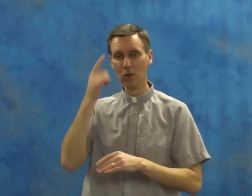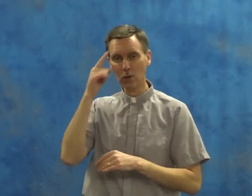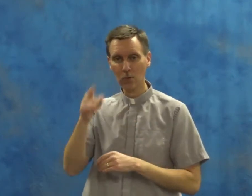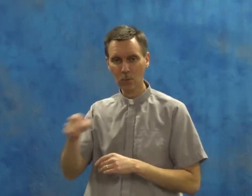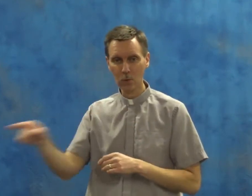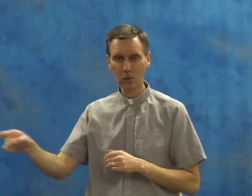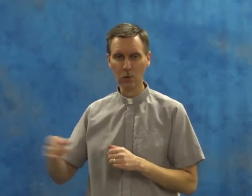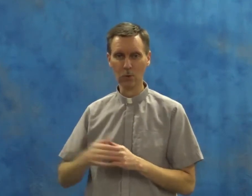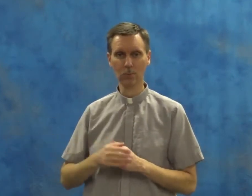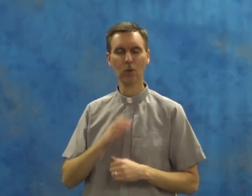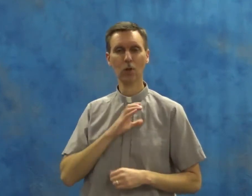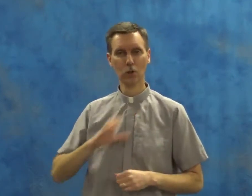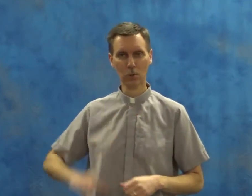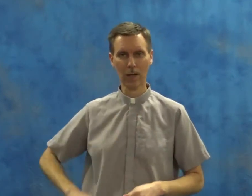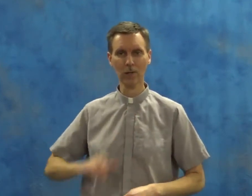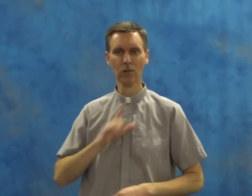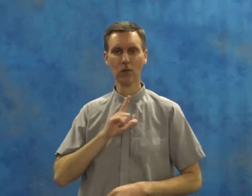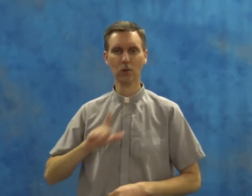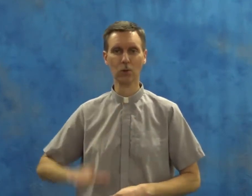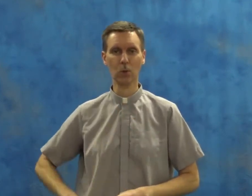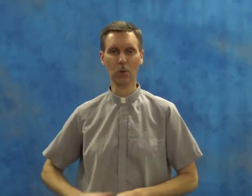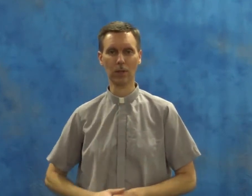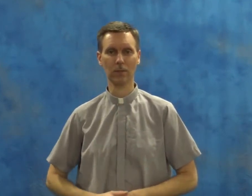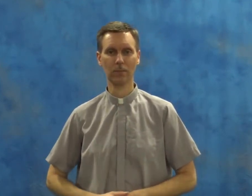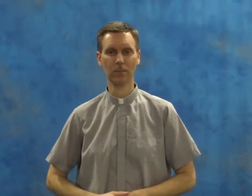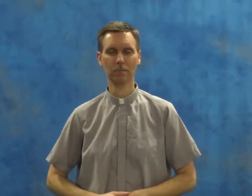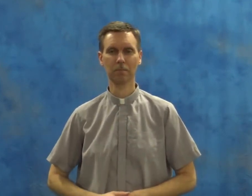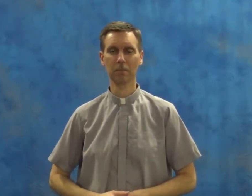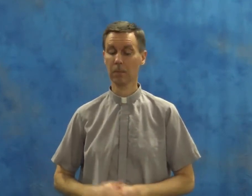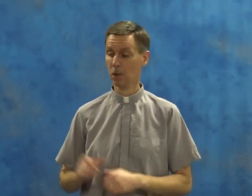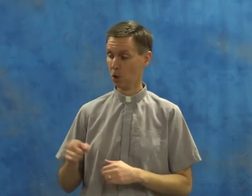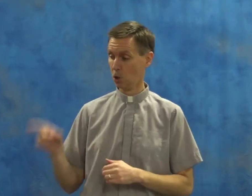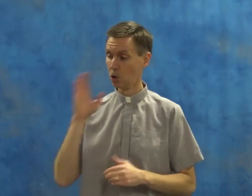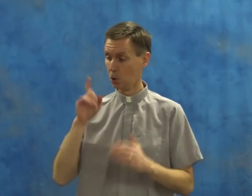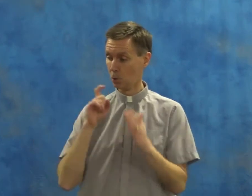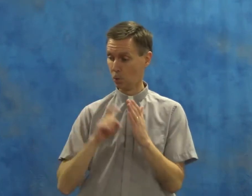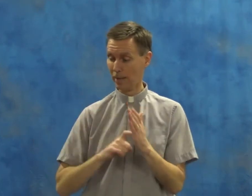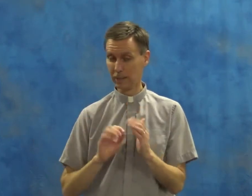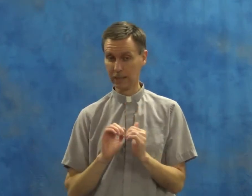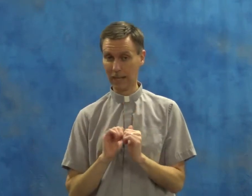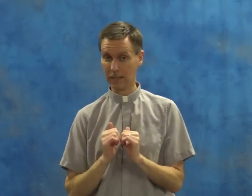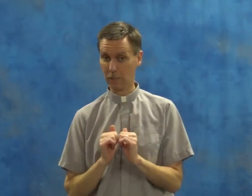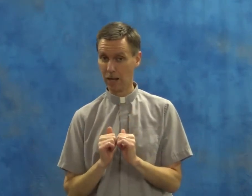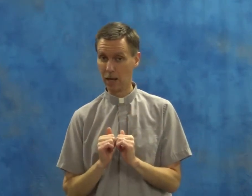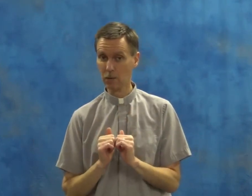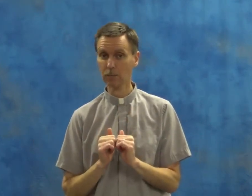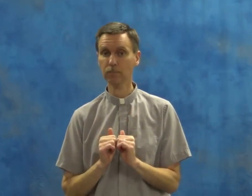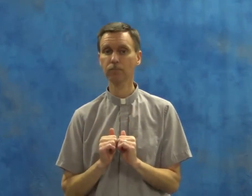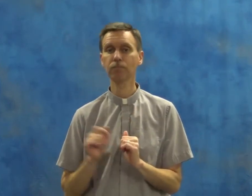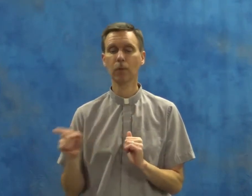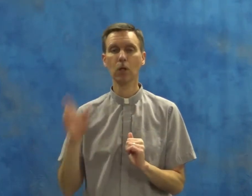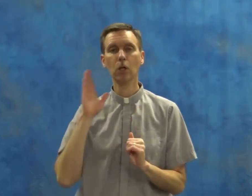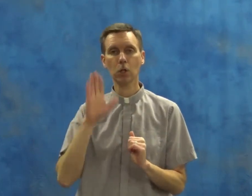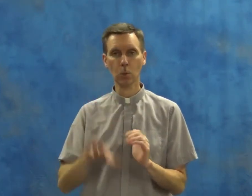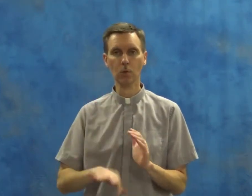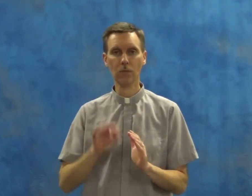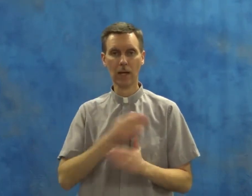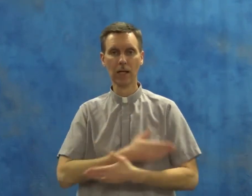for you, Christ the Lord. Therefore, you will recognize how you will find